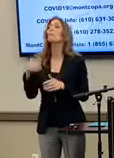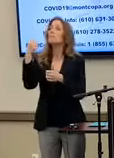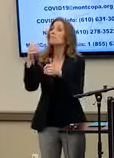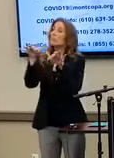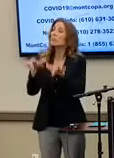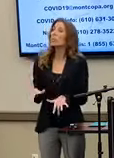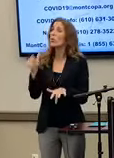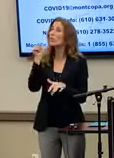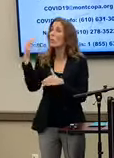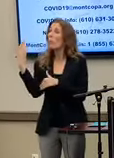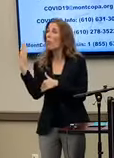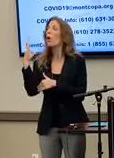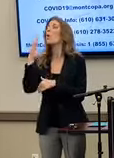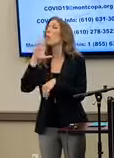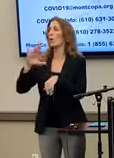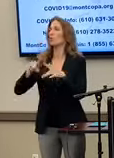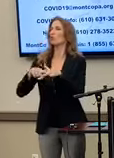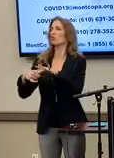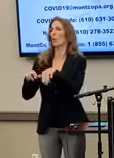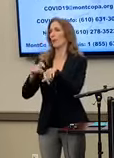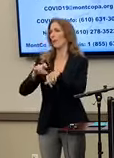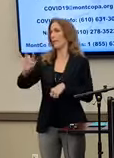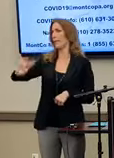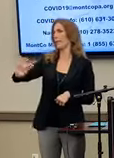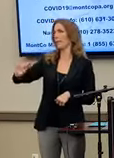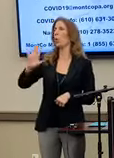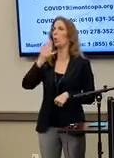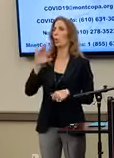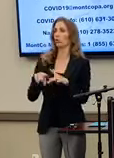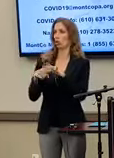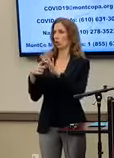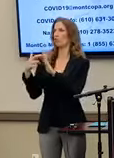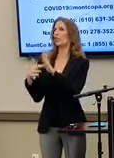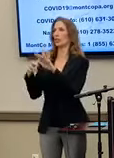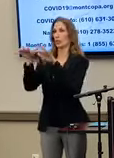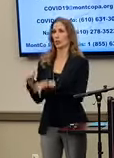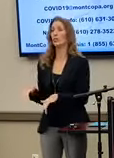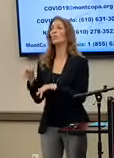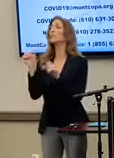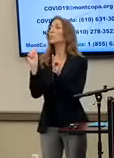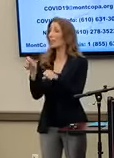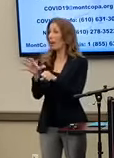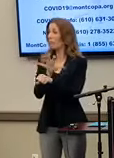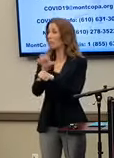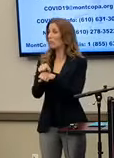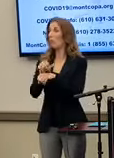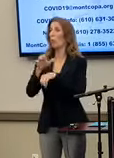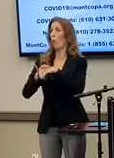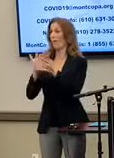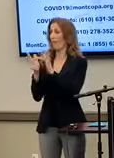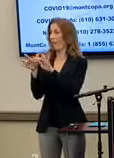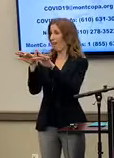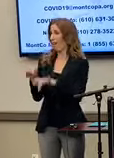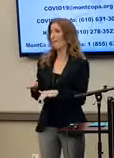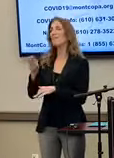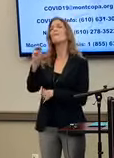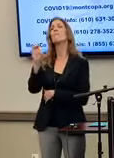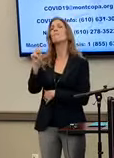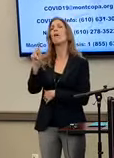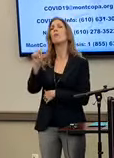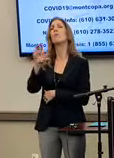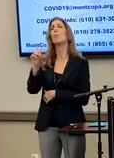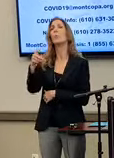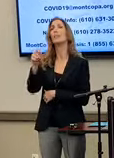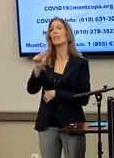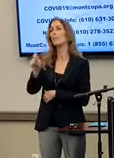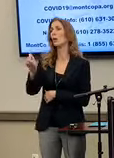tomorrow will open tomorrow morning starting at 8 a.m. You can make a reservation online at moncopa